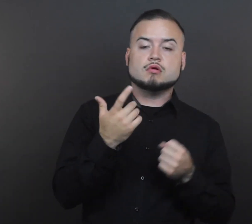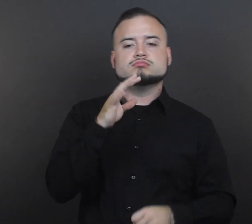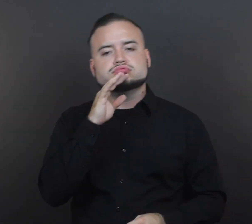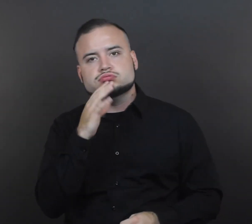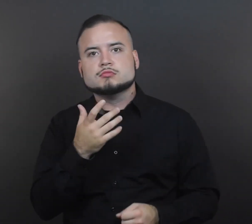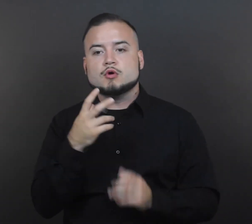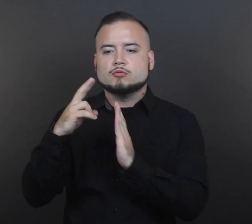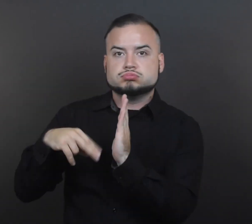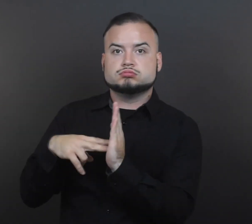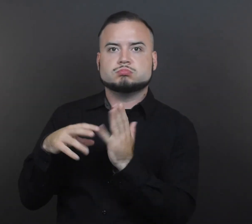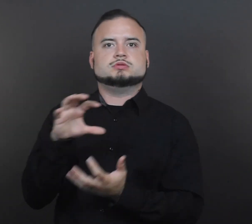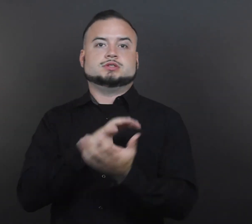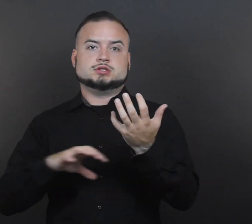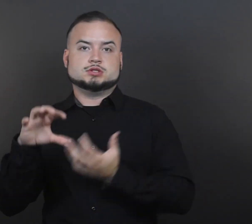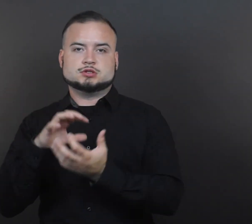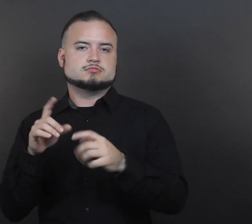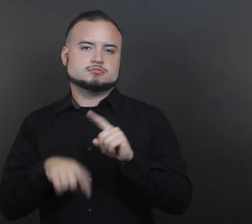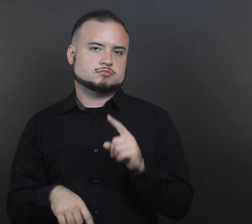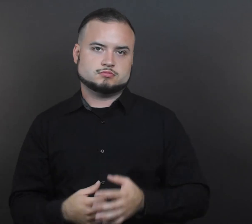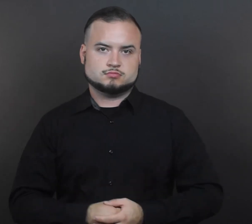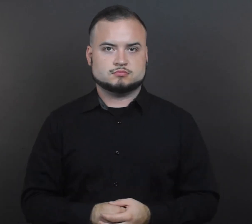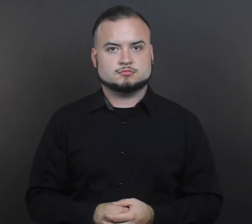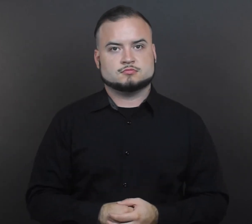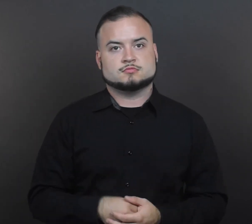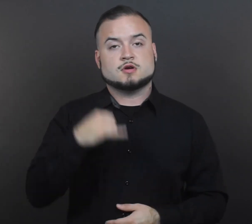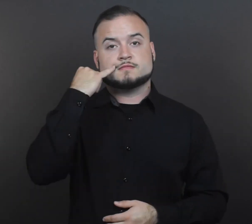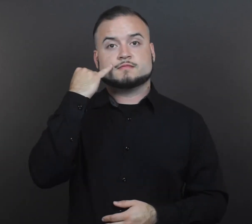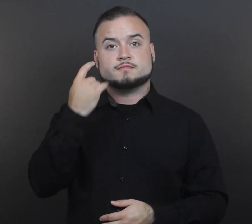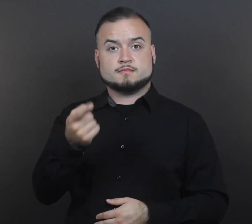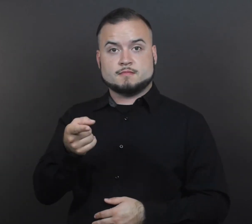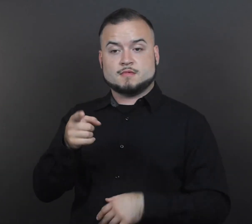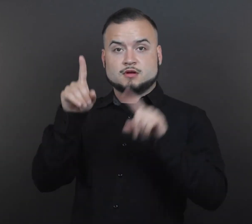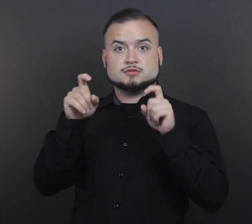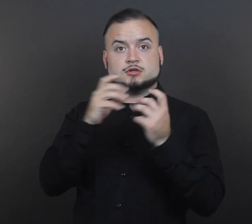is used for one portion of the assessment, it must be used for the full assessment.